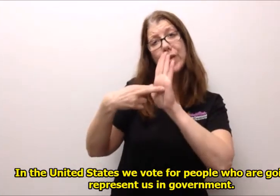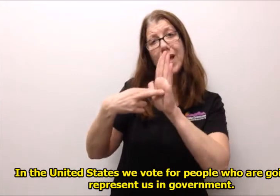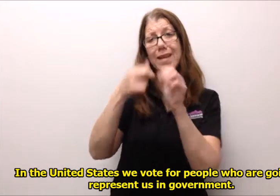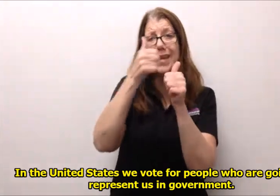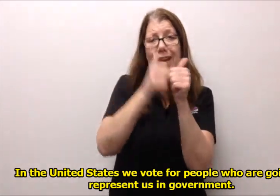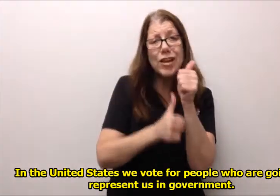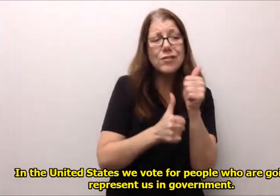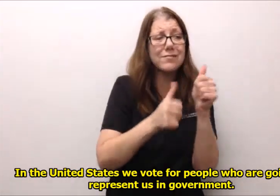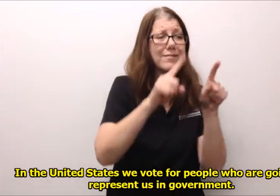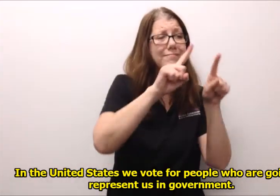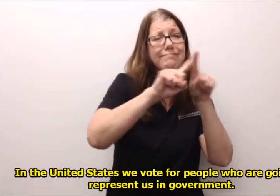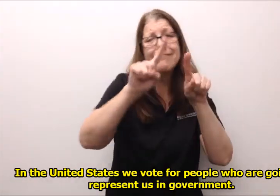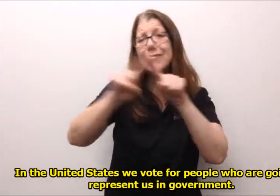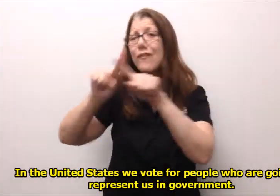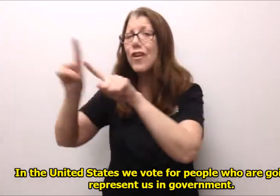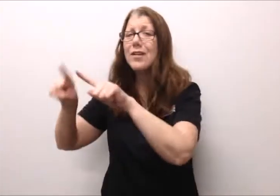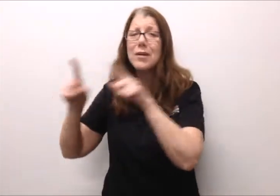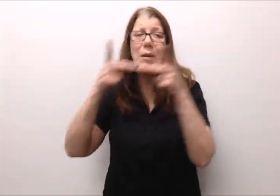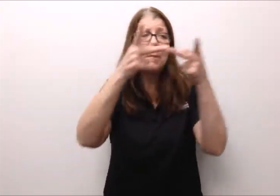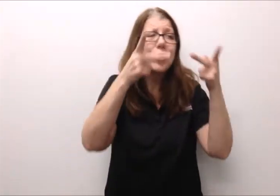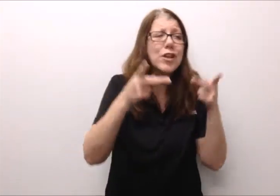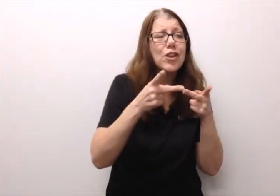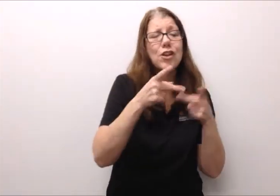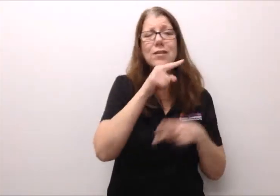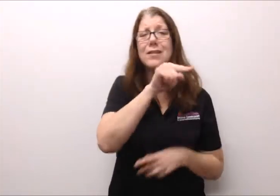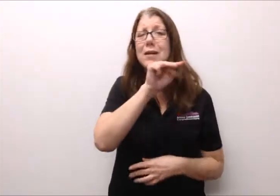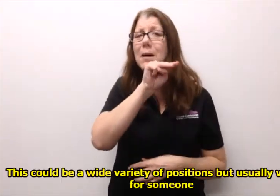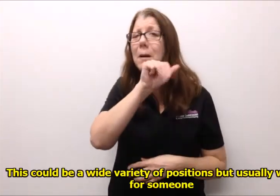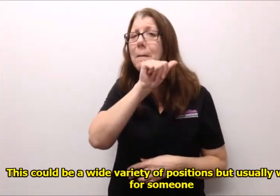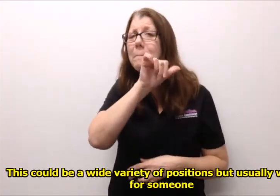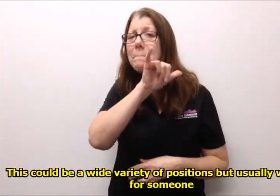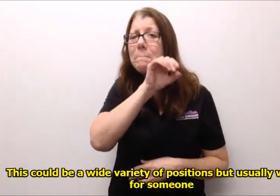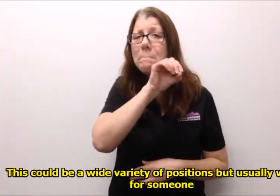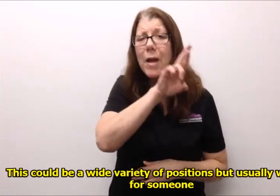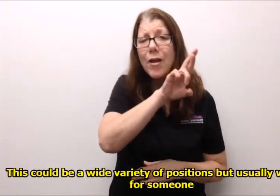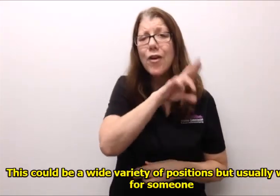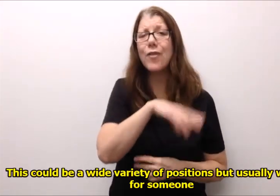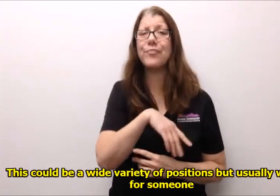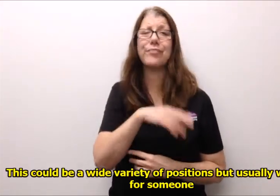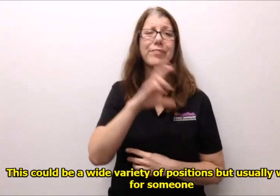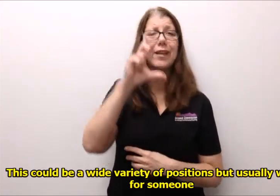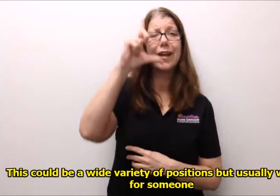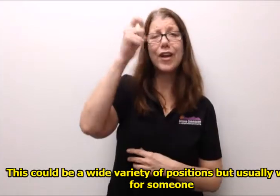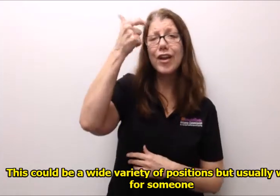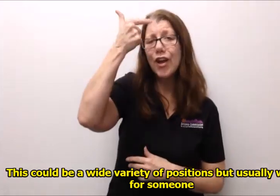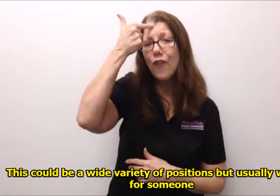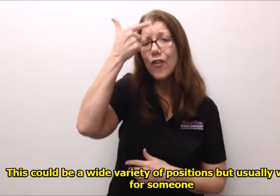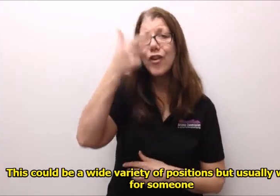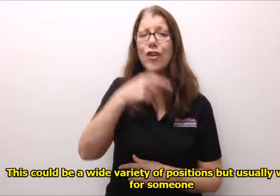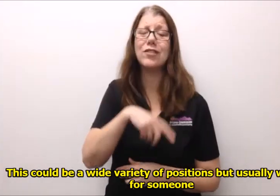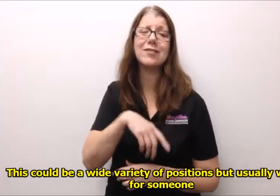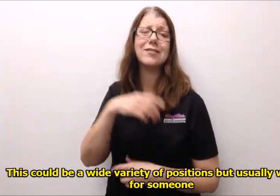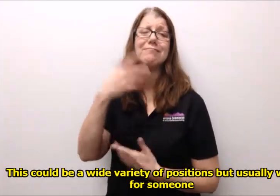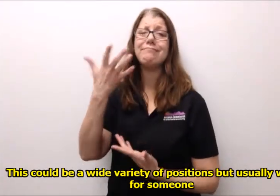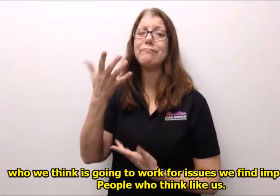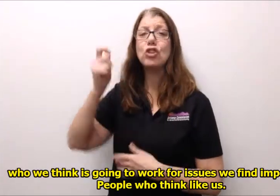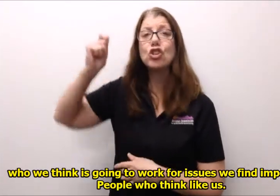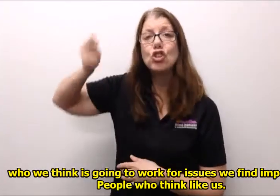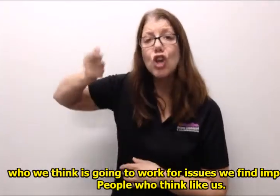in government this could be a wide variety of positions but usually we vote for someone who we think